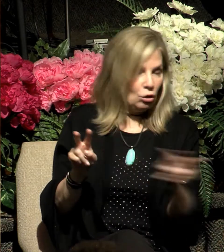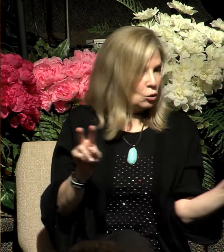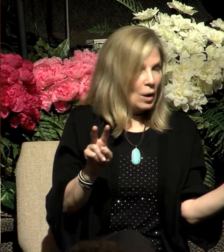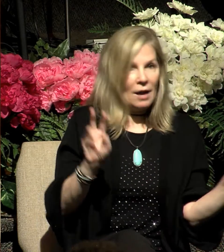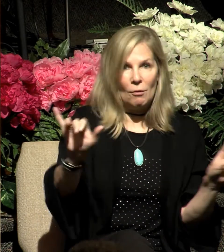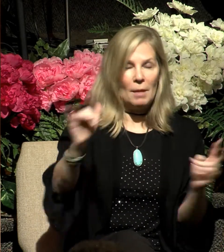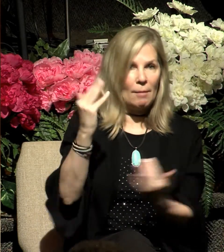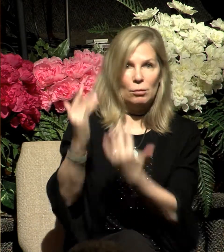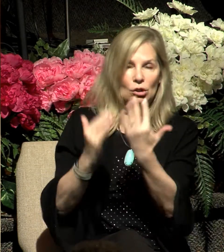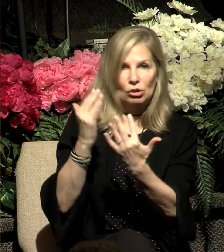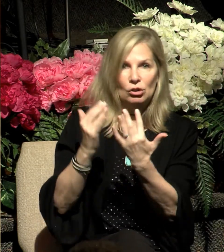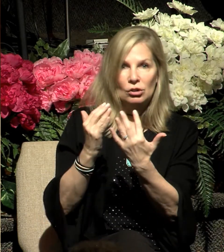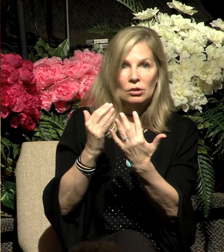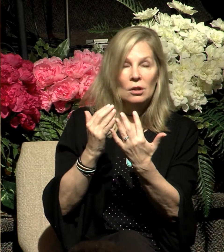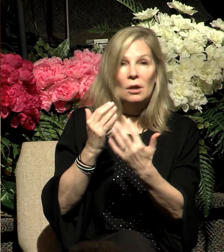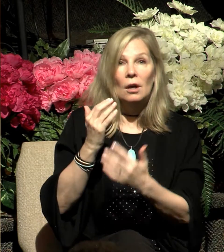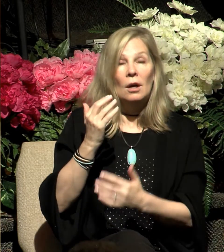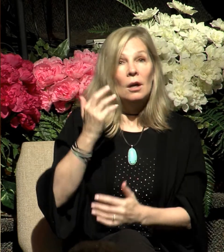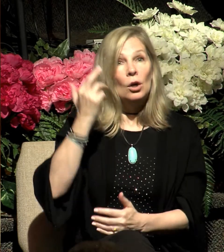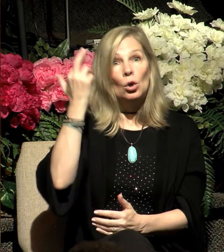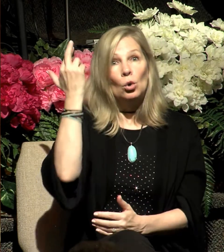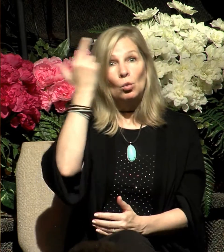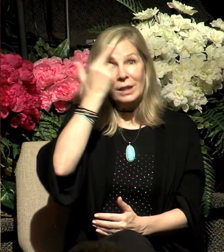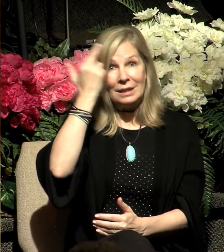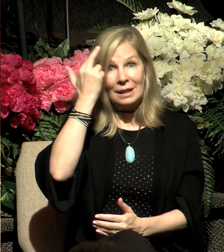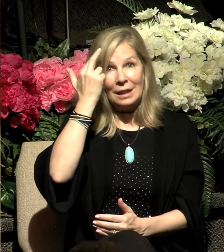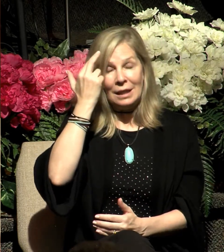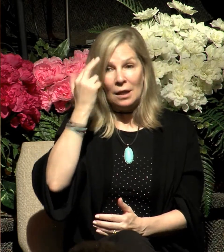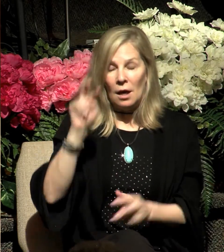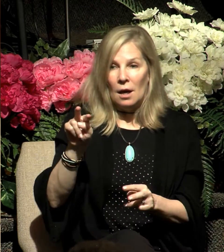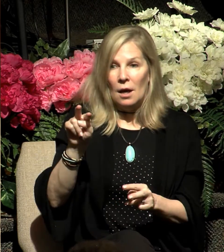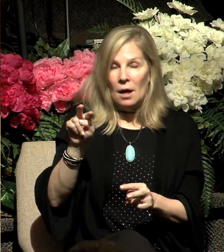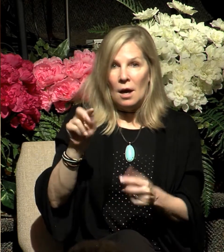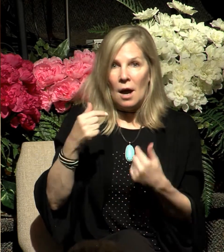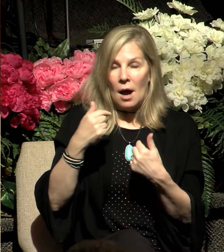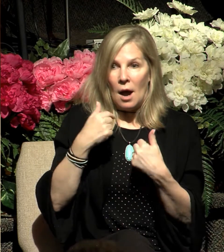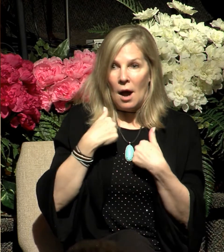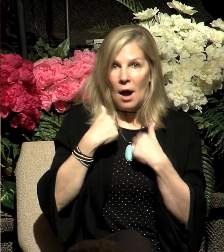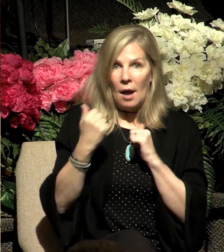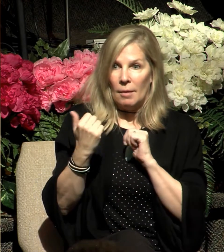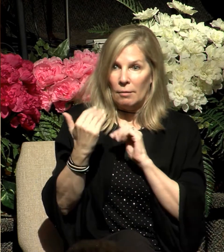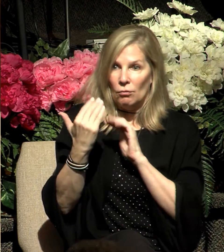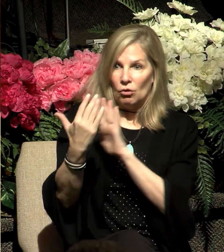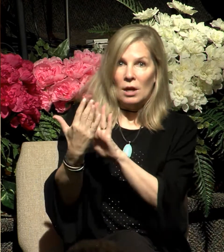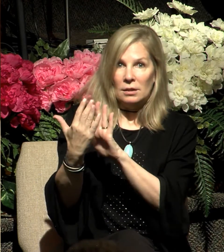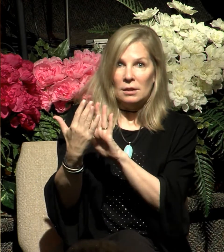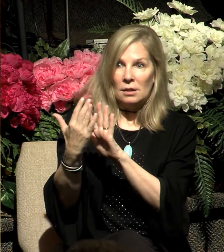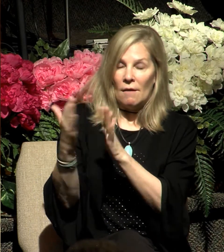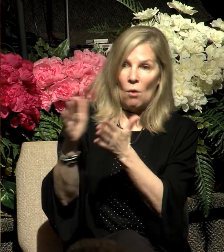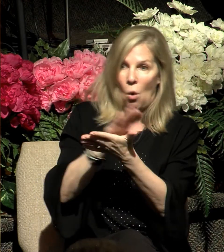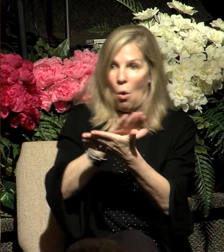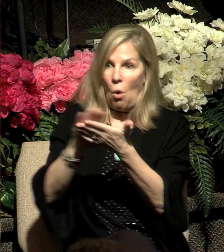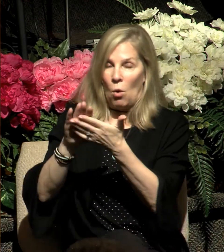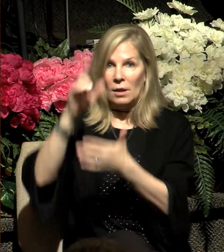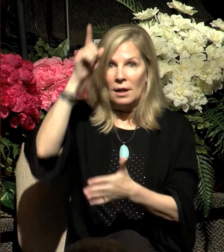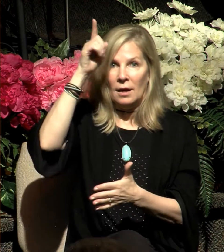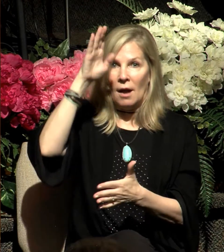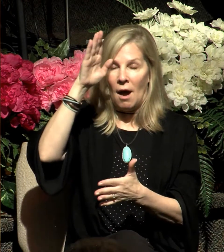bush. And the reason he did this is because he realized that he was in the presence of holy God. And that's